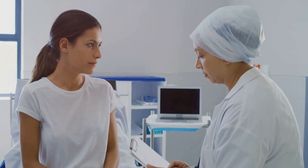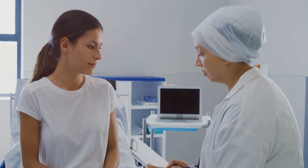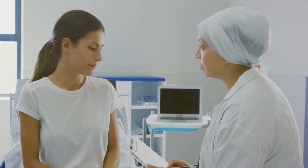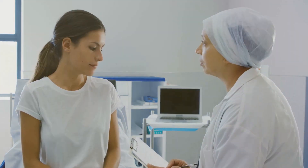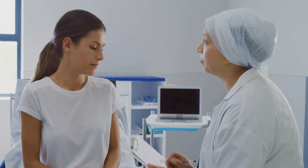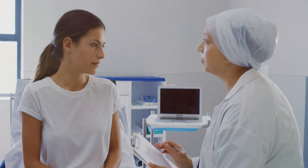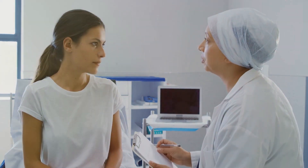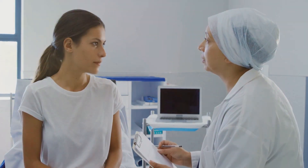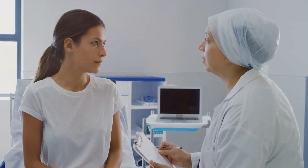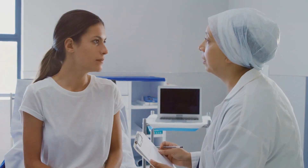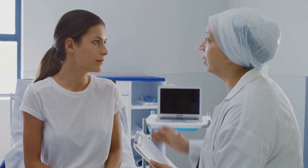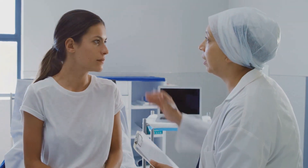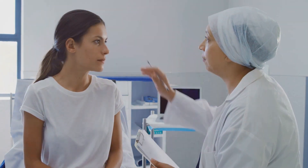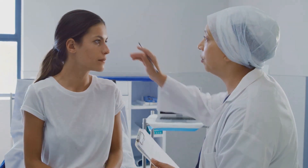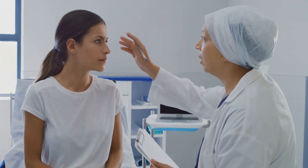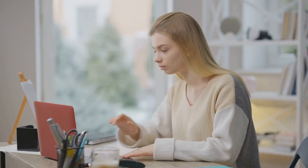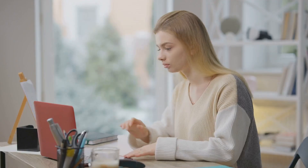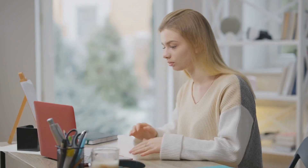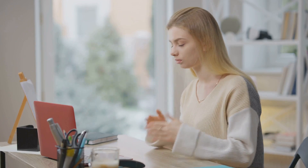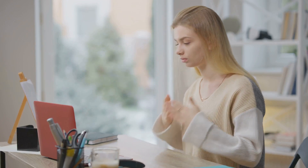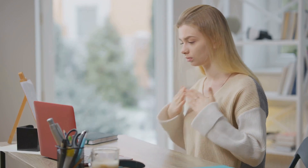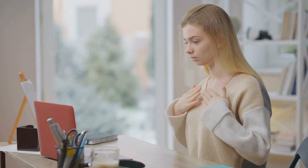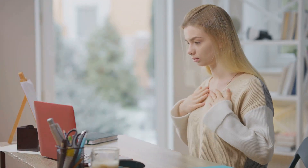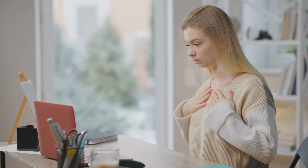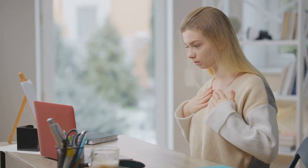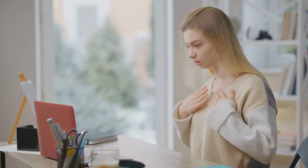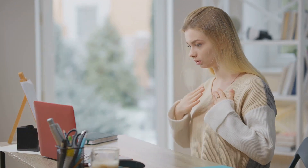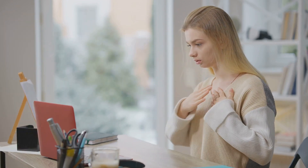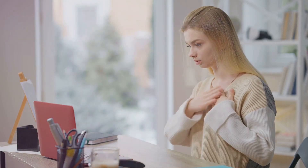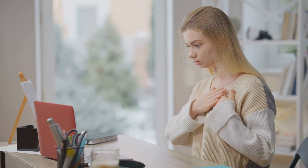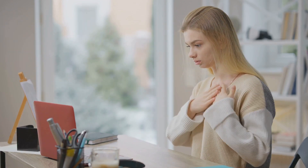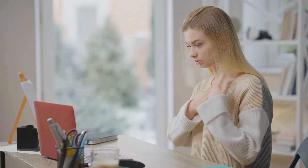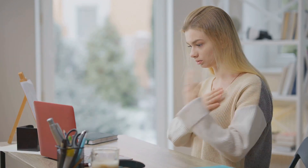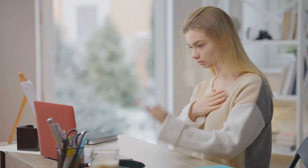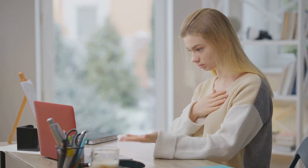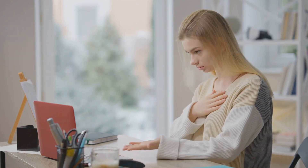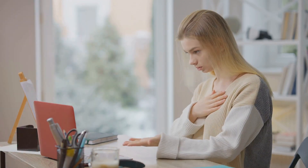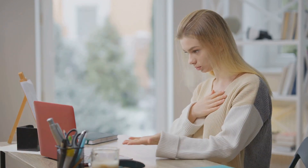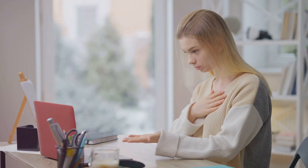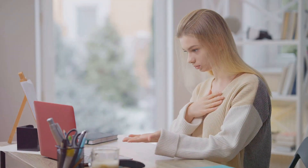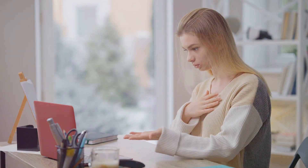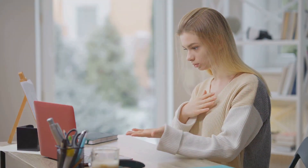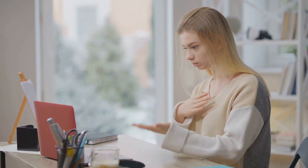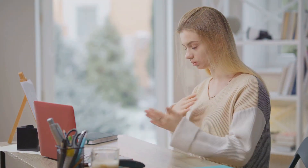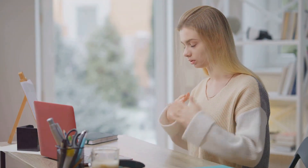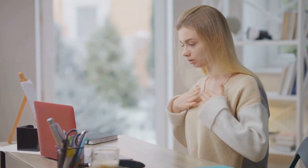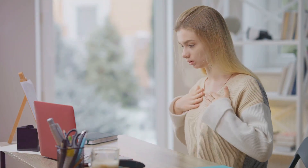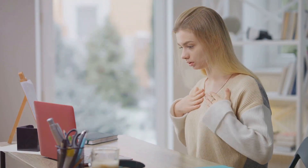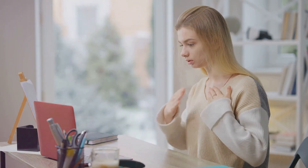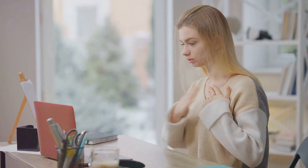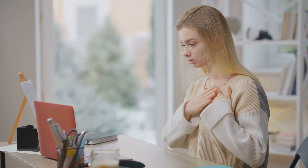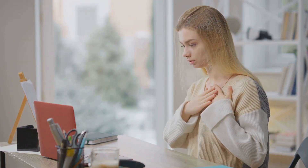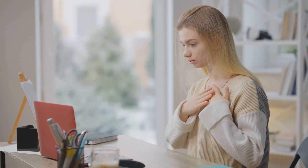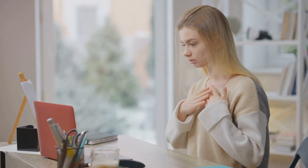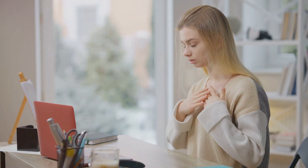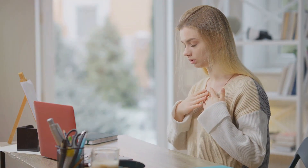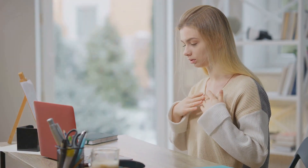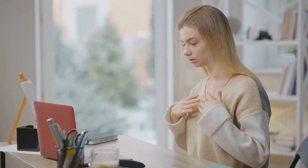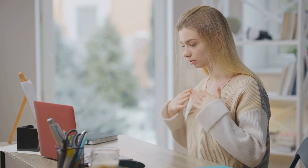and medical interpreting. These specialty areas demand a deeper understanding of terminologies and processes, hence